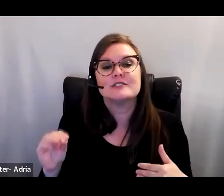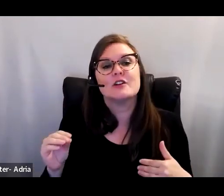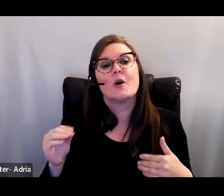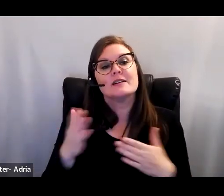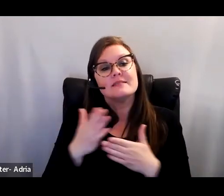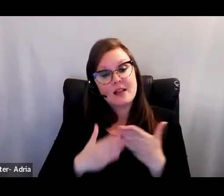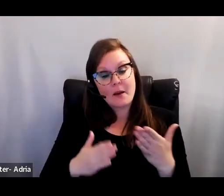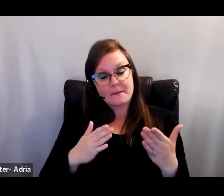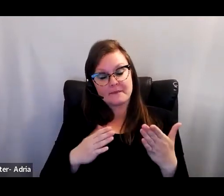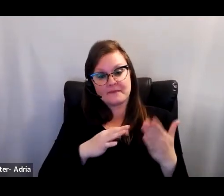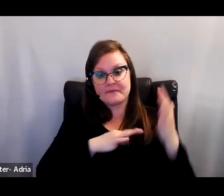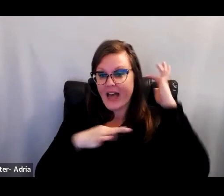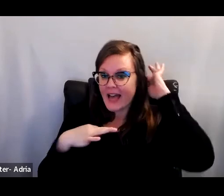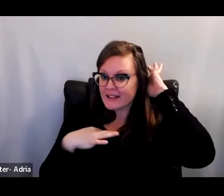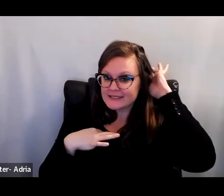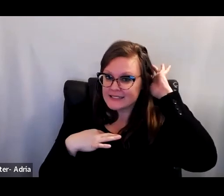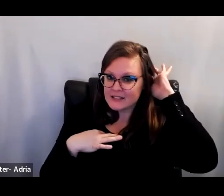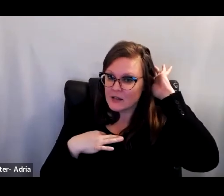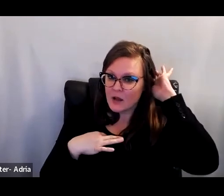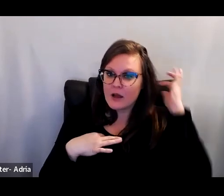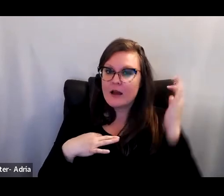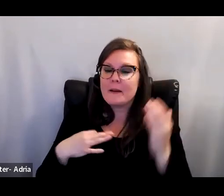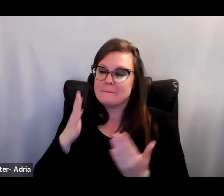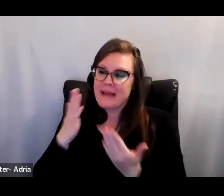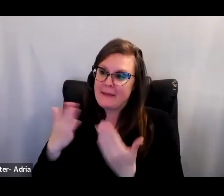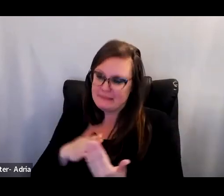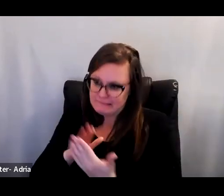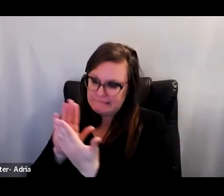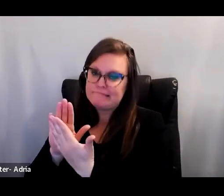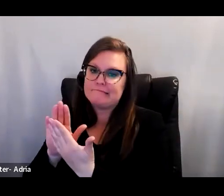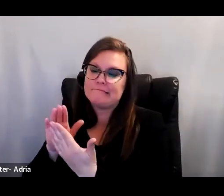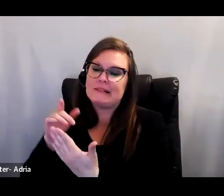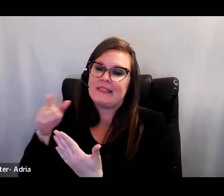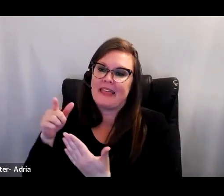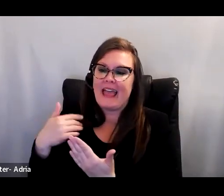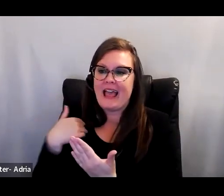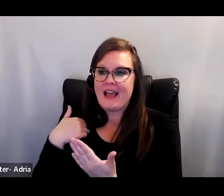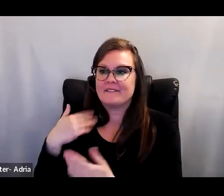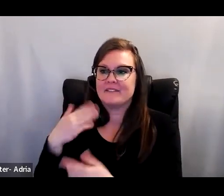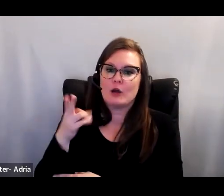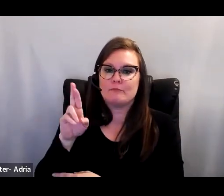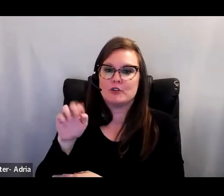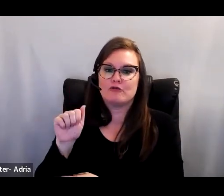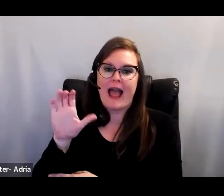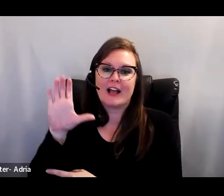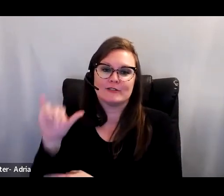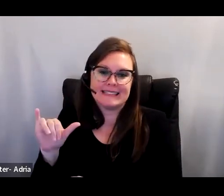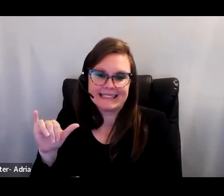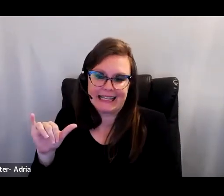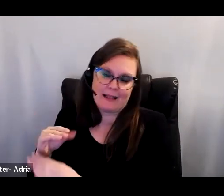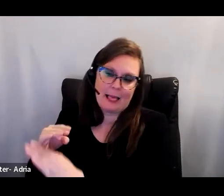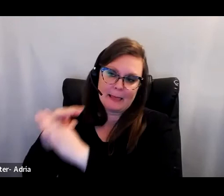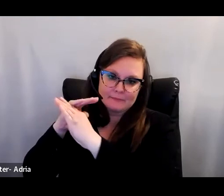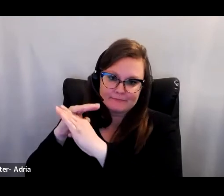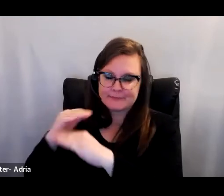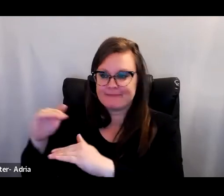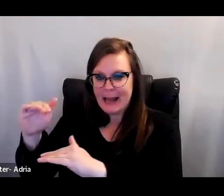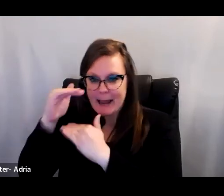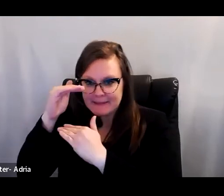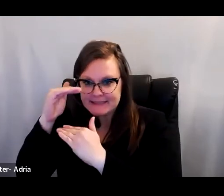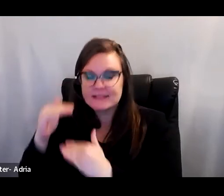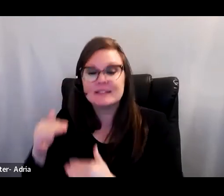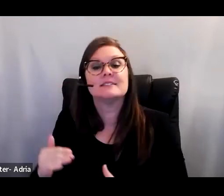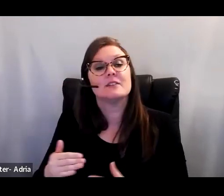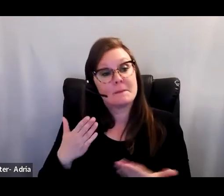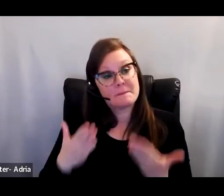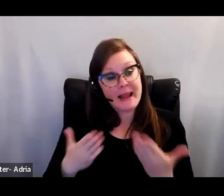research across units may bump up against bureaucratic constraints. If over time, the structures and cultures of our